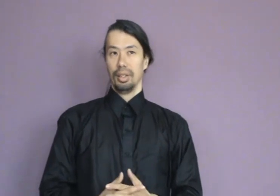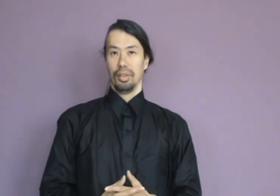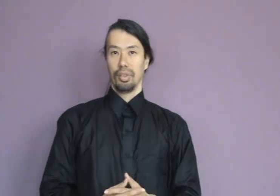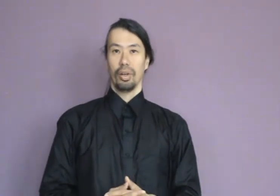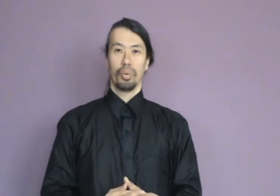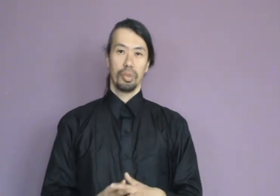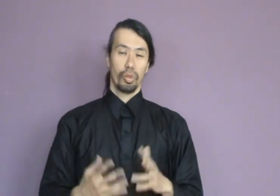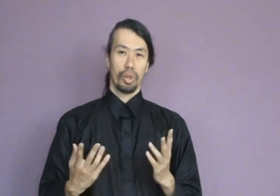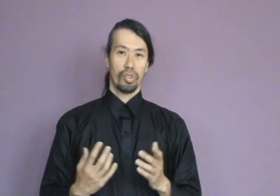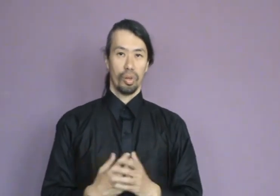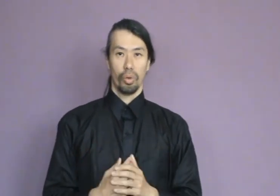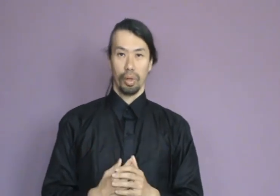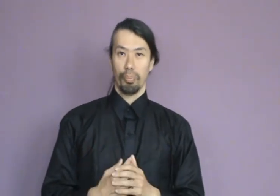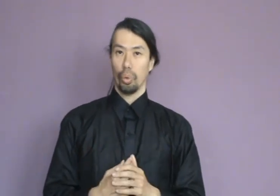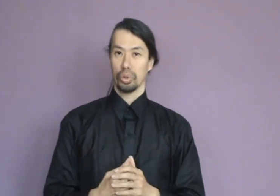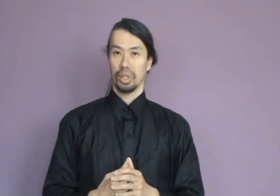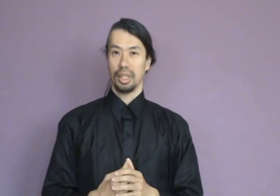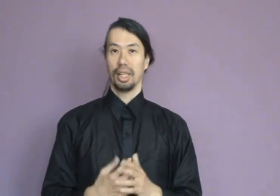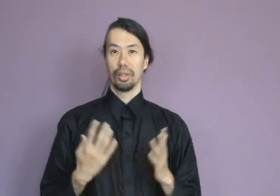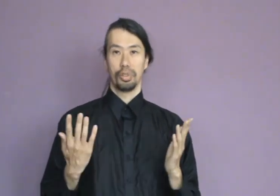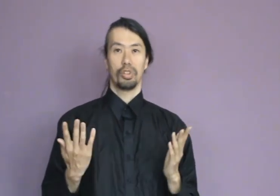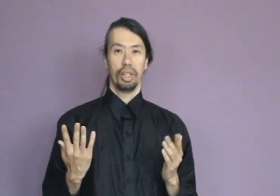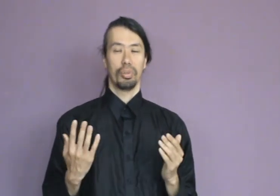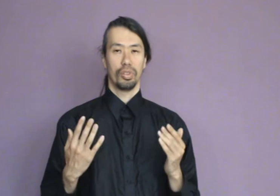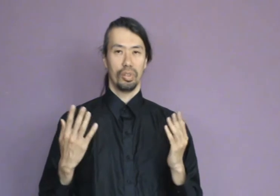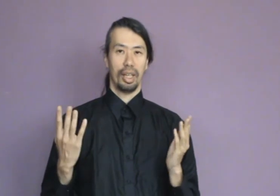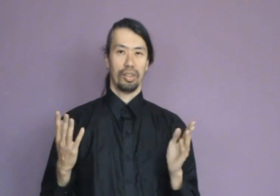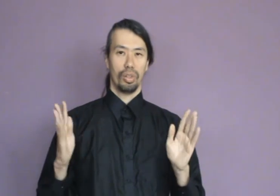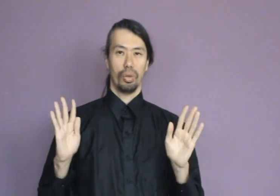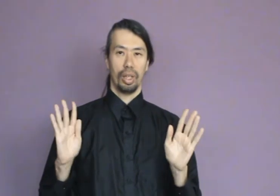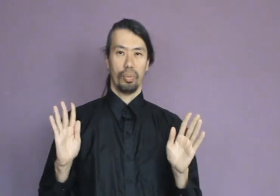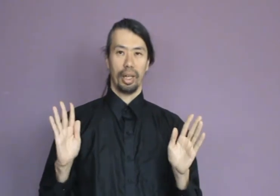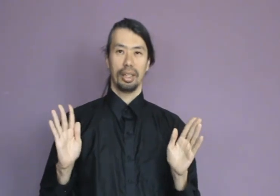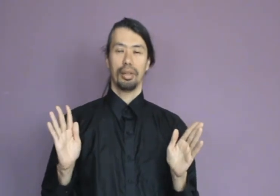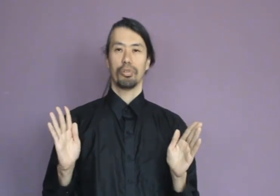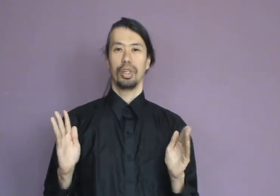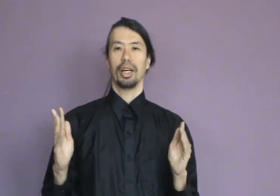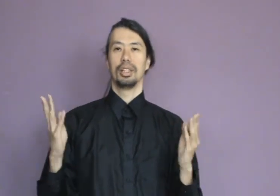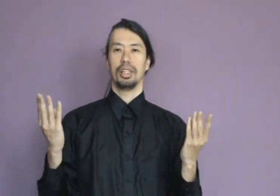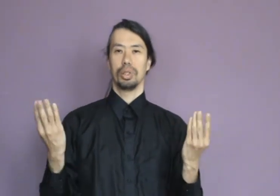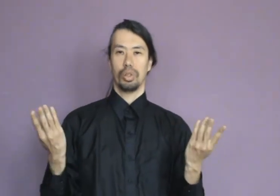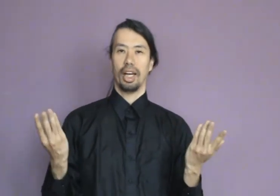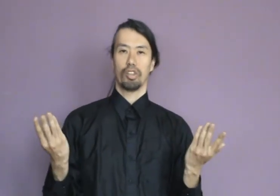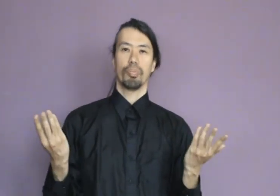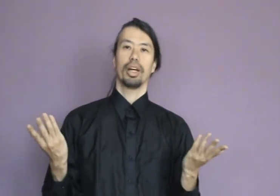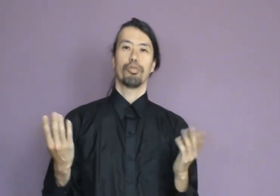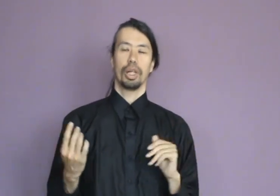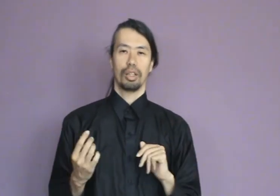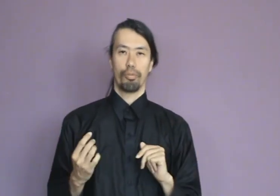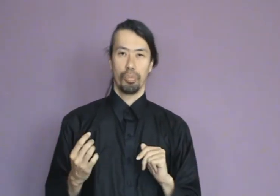So, it's always important at the end of the treatment that you in a way give the energy which your hands might have picked up from